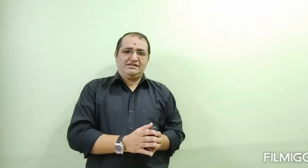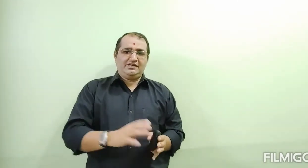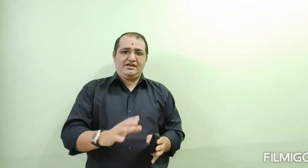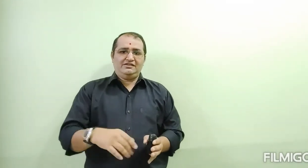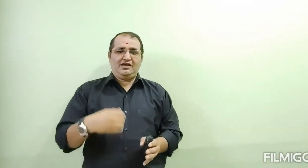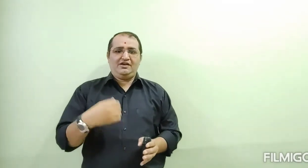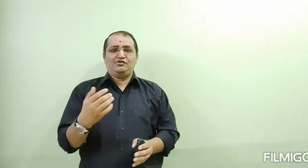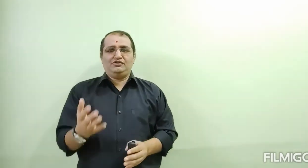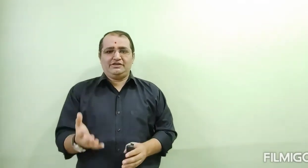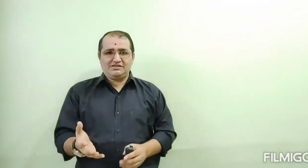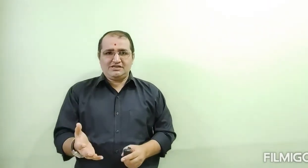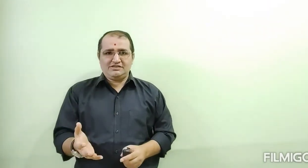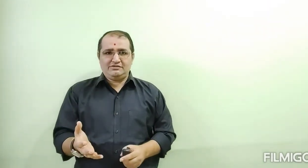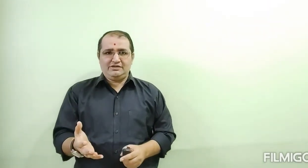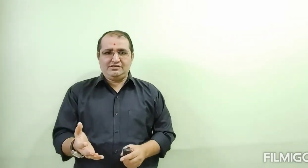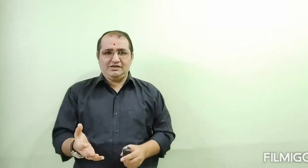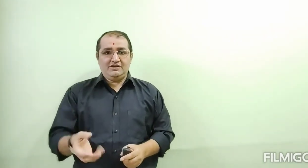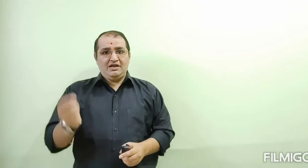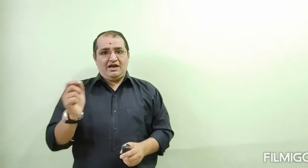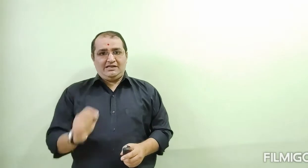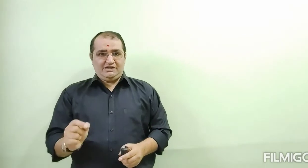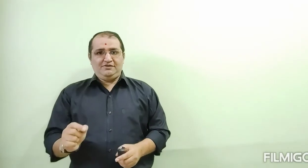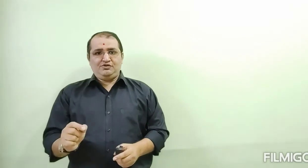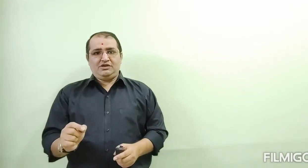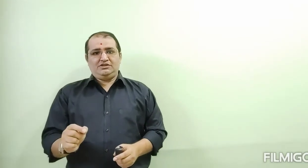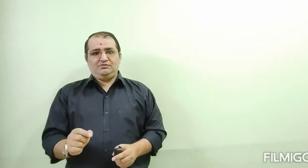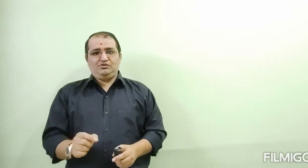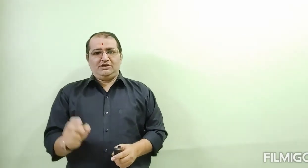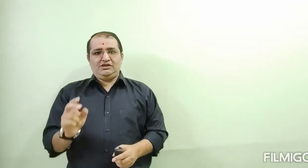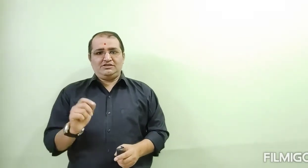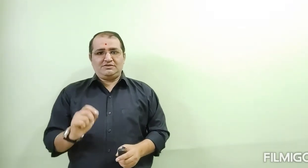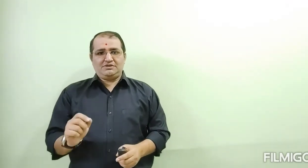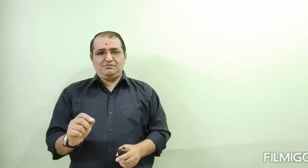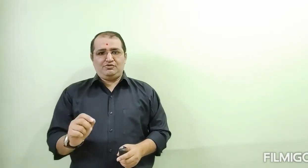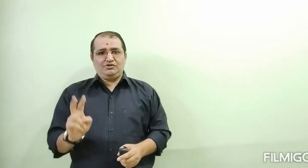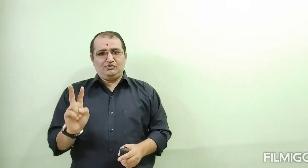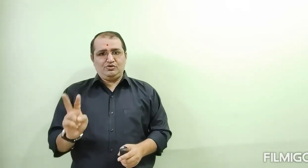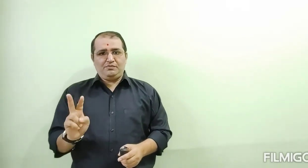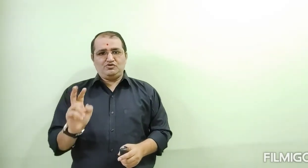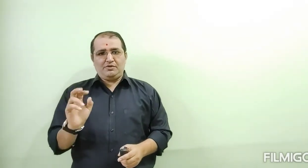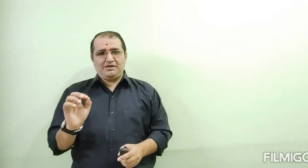and who India and who has been in trade. In today's video we will see the important topics which we to exam.